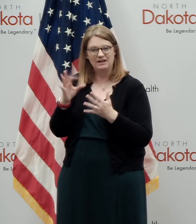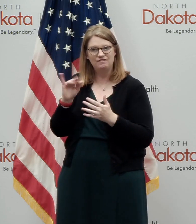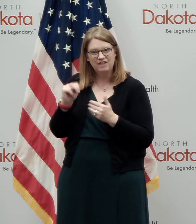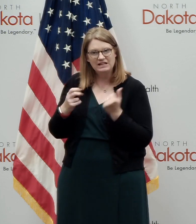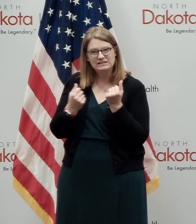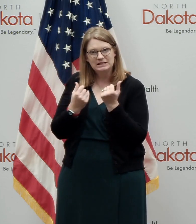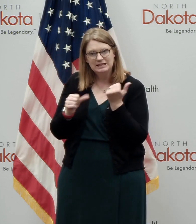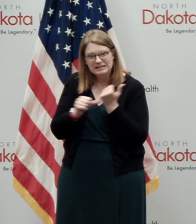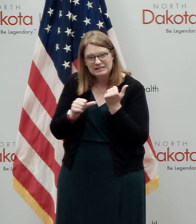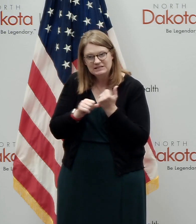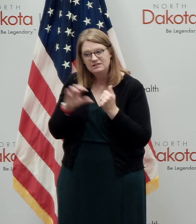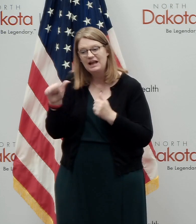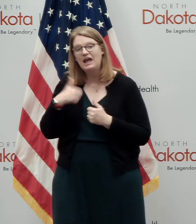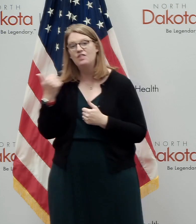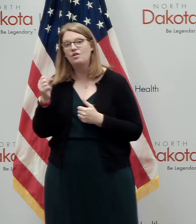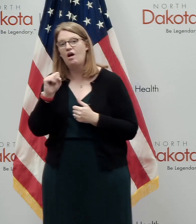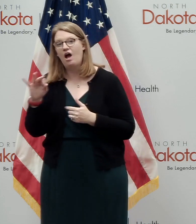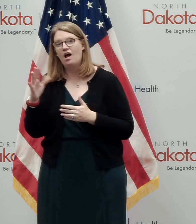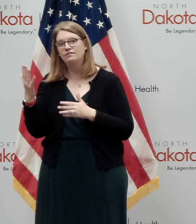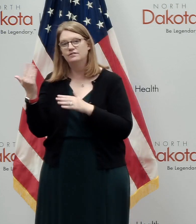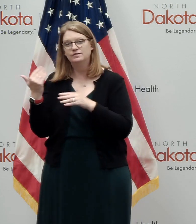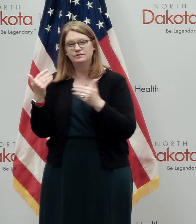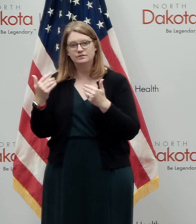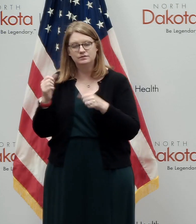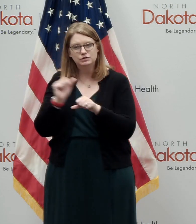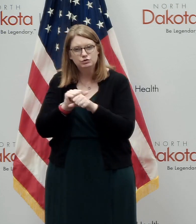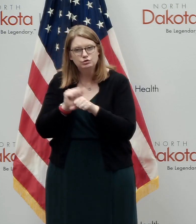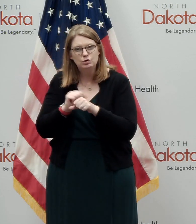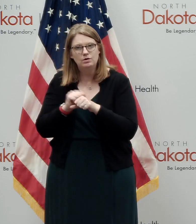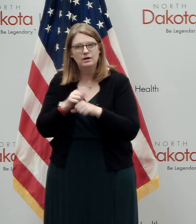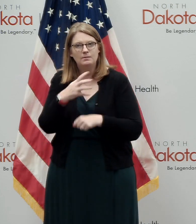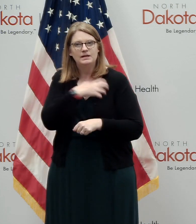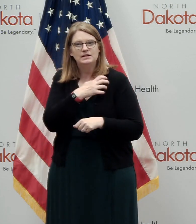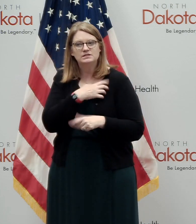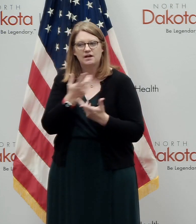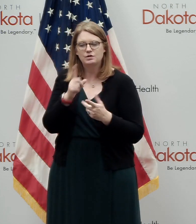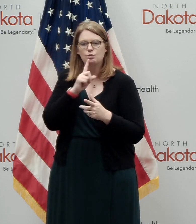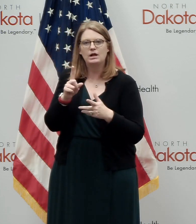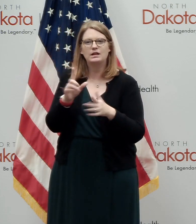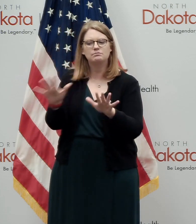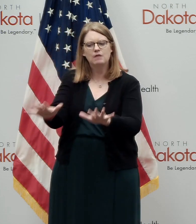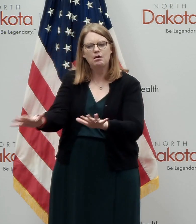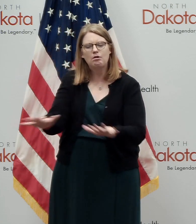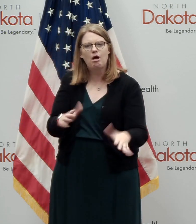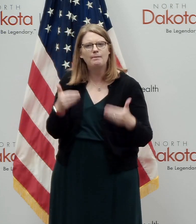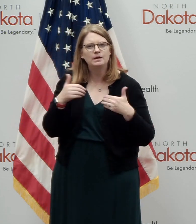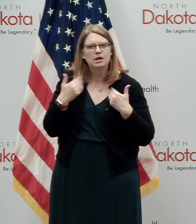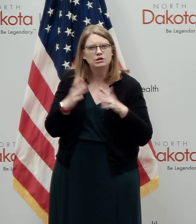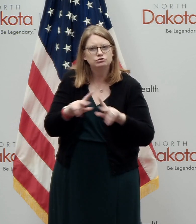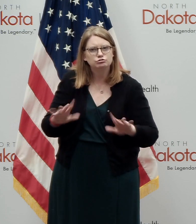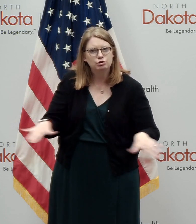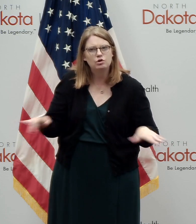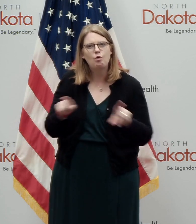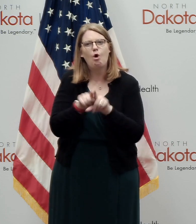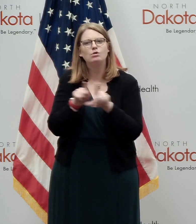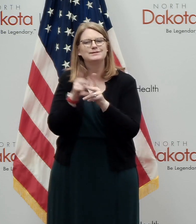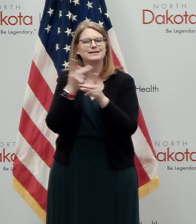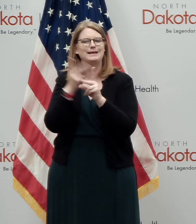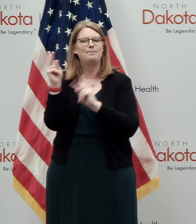Several other off-duty police officers assisted in crowd control, including helping to calm young children who had witnessed the incident.